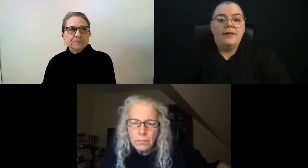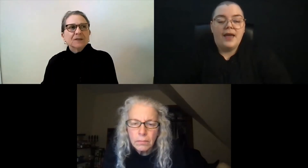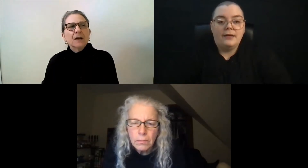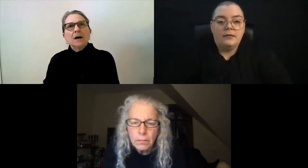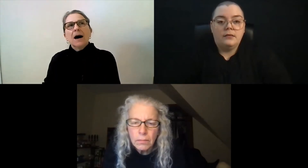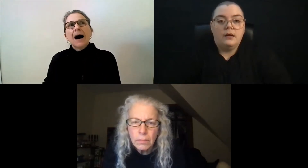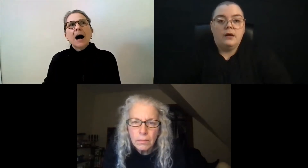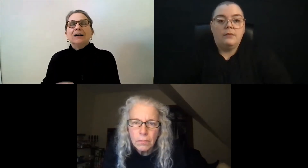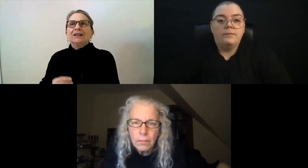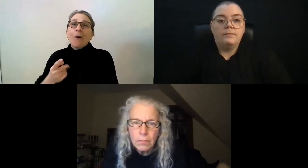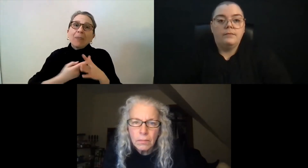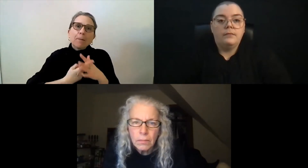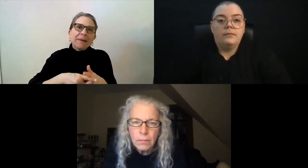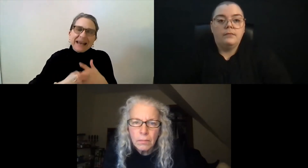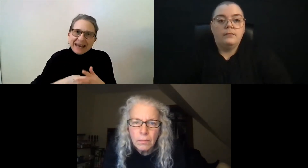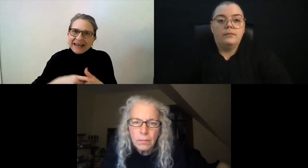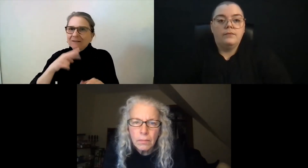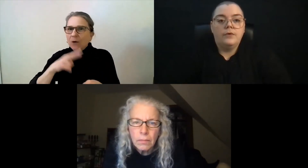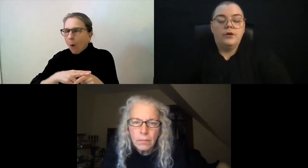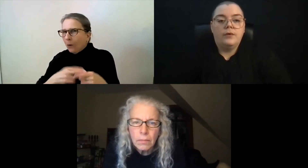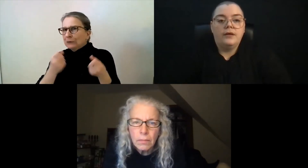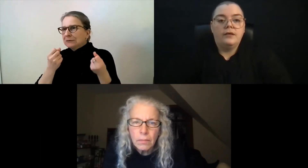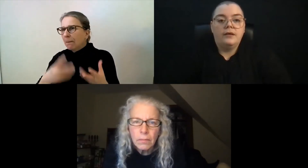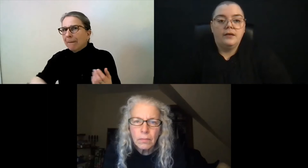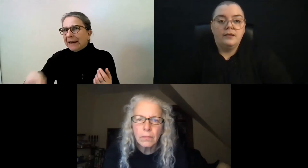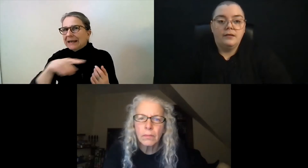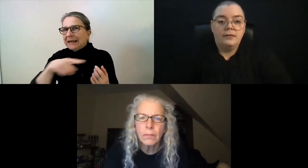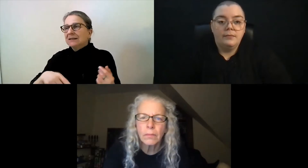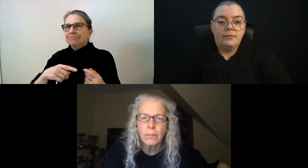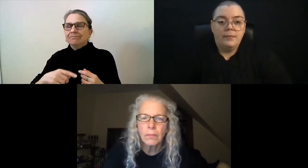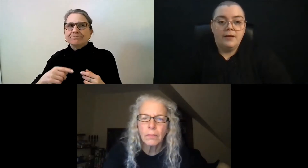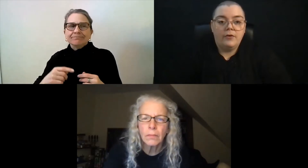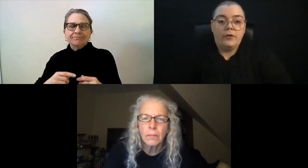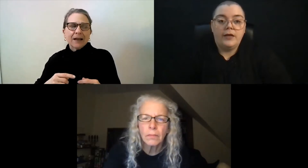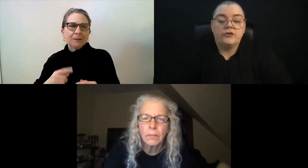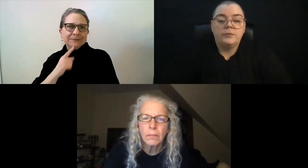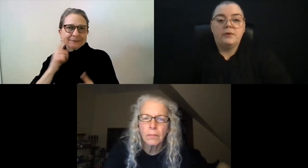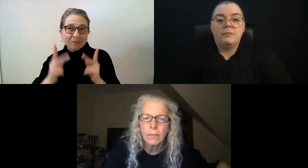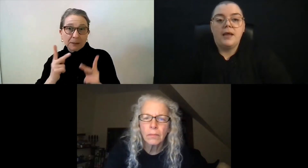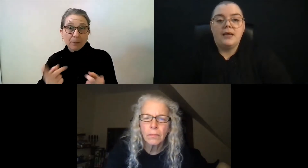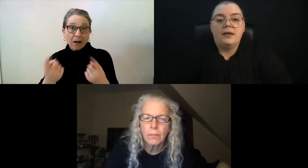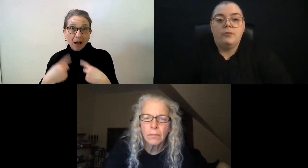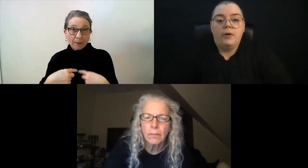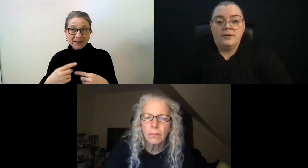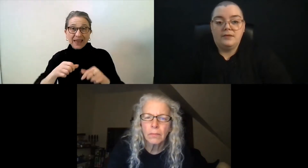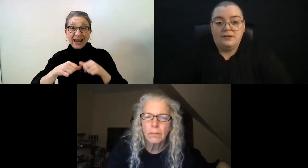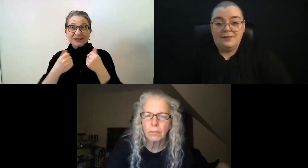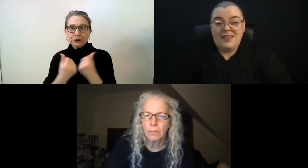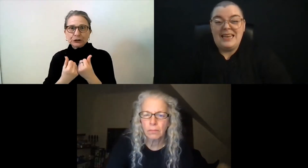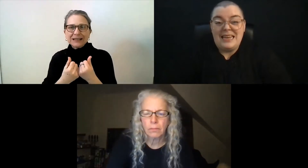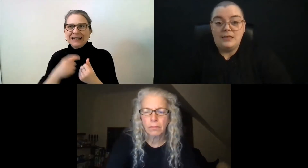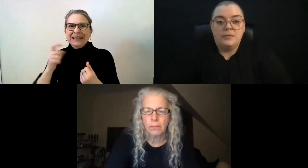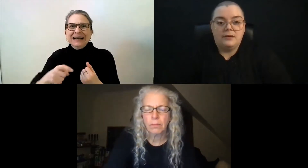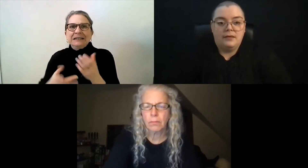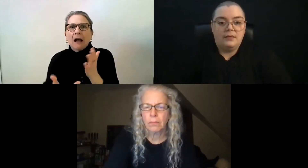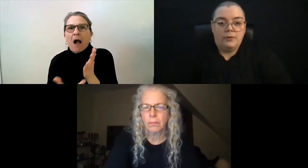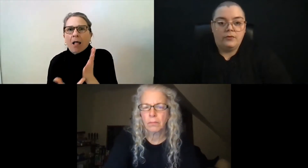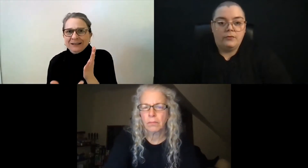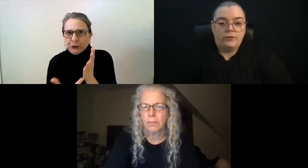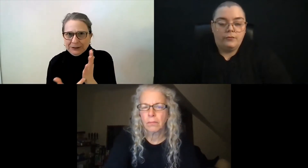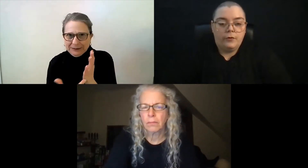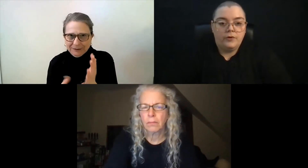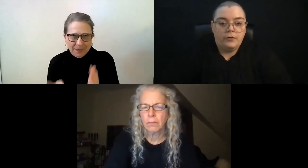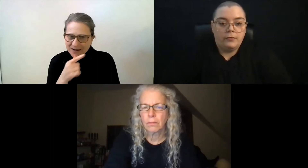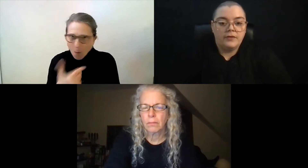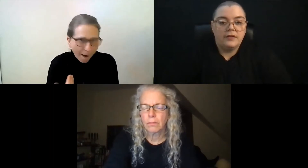And that's, you know, in, in many of our locations, people can make an appointment to if they need to be seen in